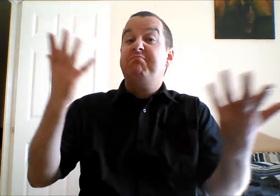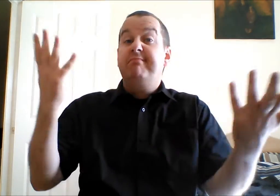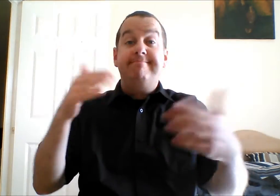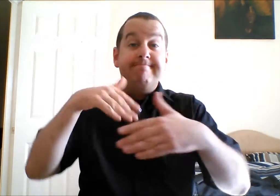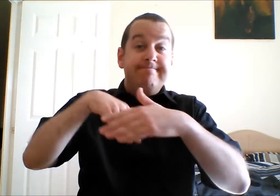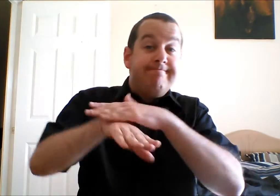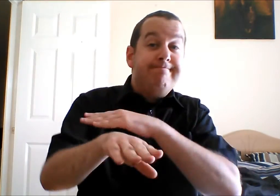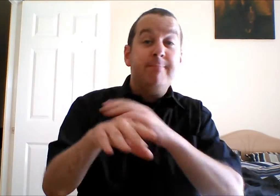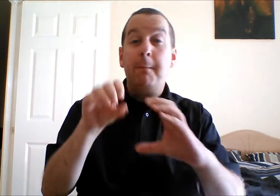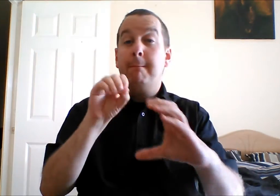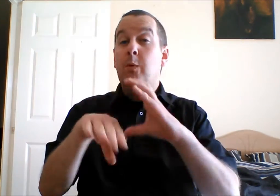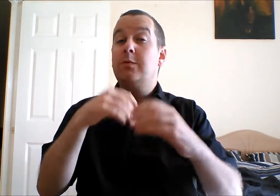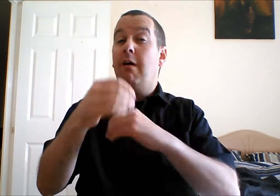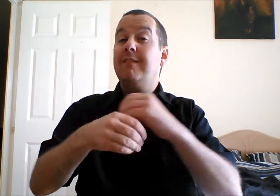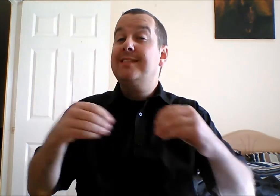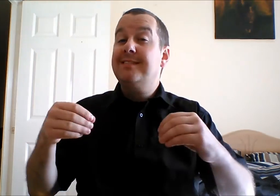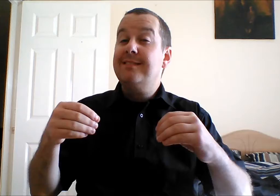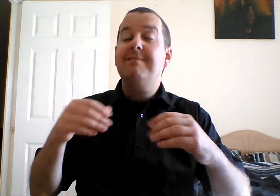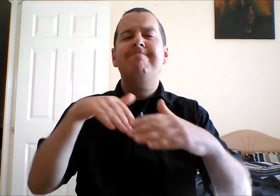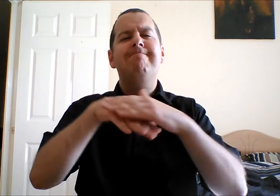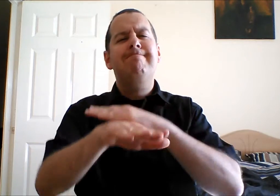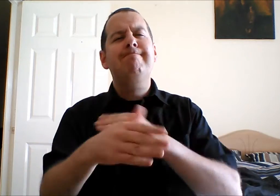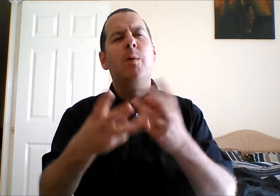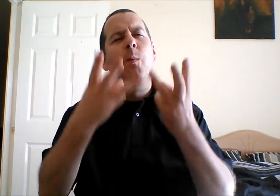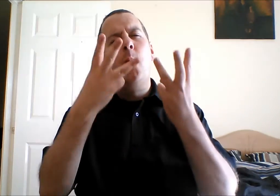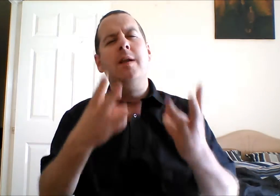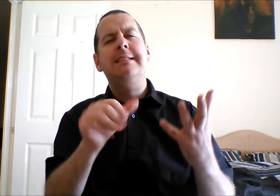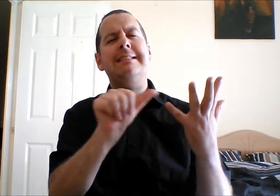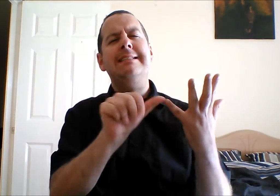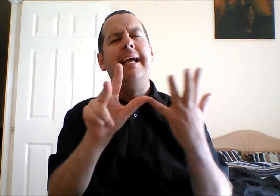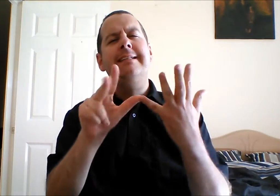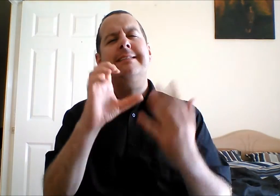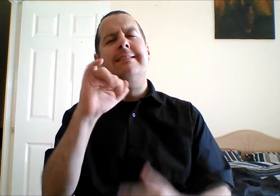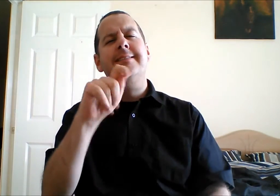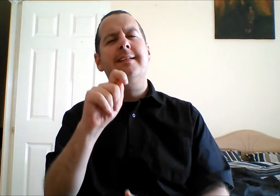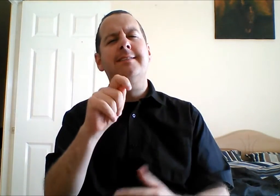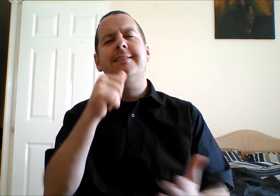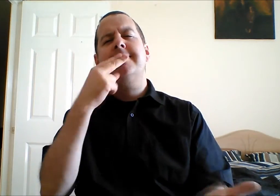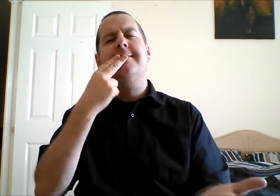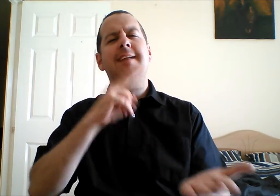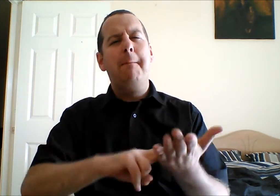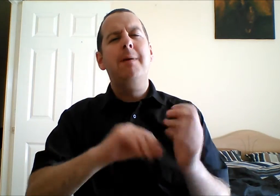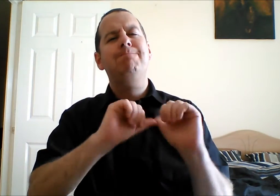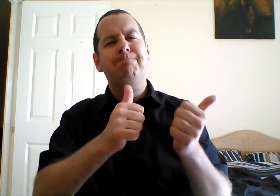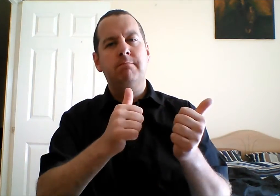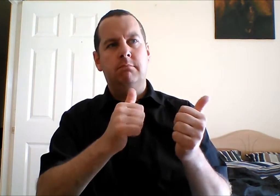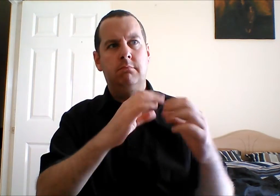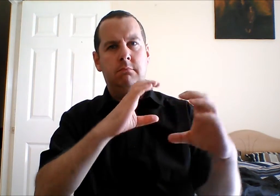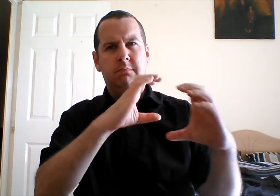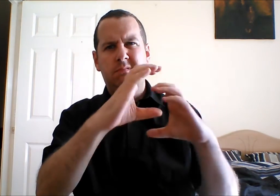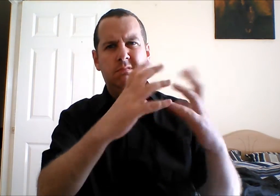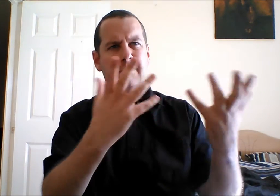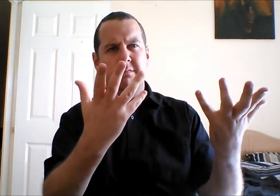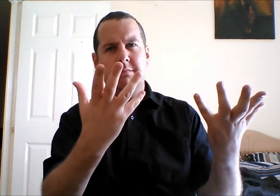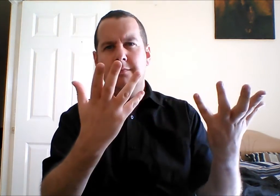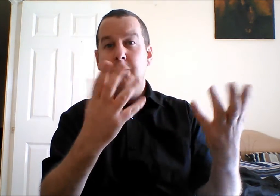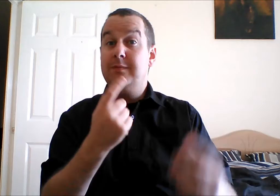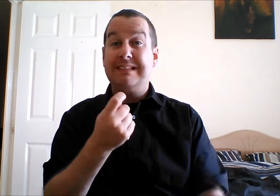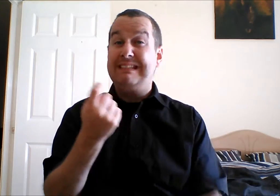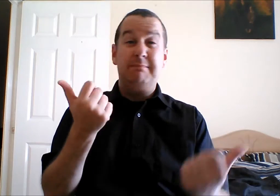a 68-cent stamp, that could prove, a simple matter of buying a stamp could prove very, very difficult for